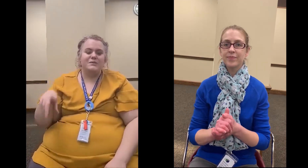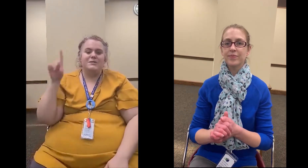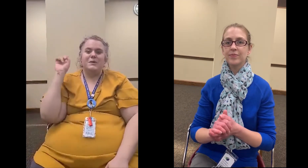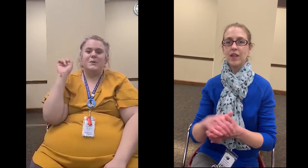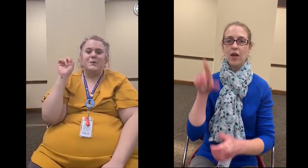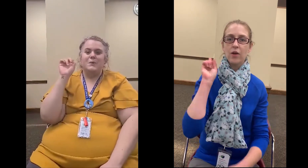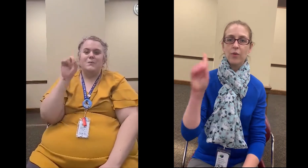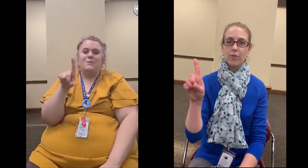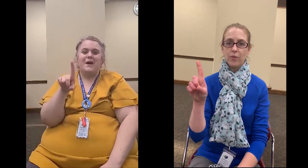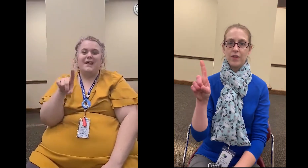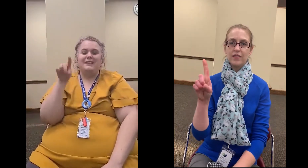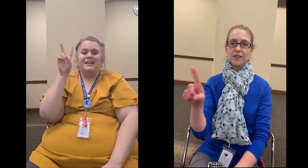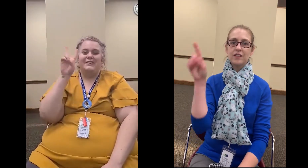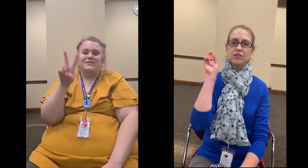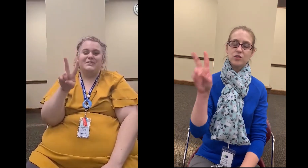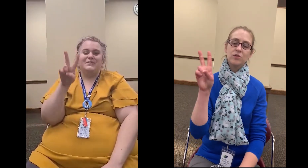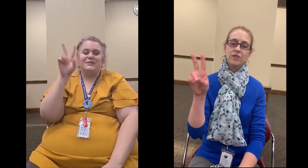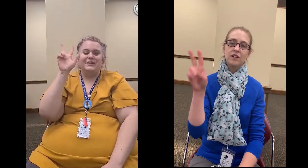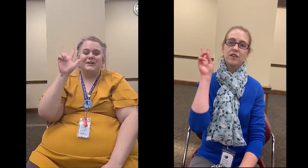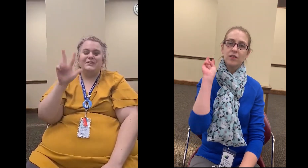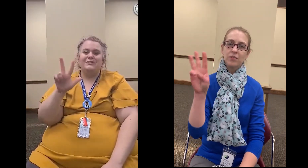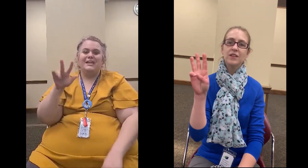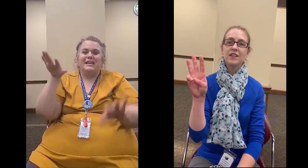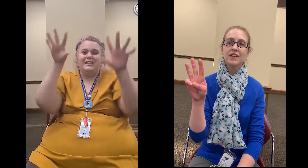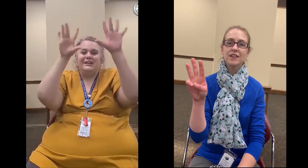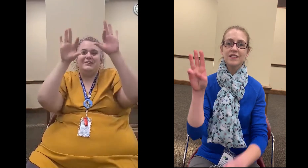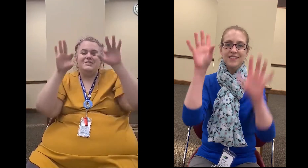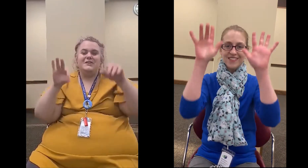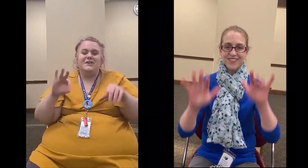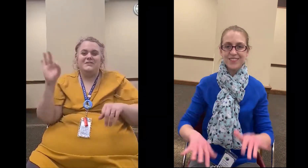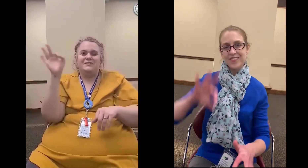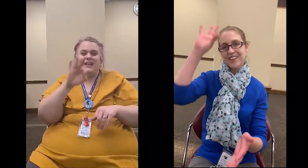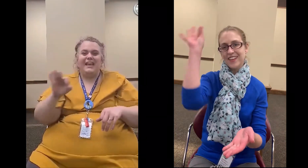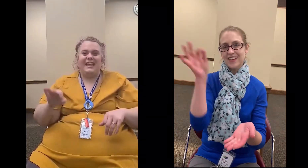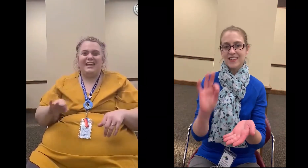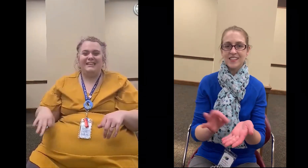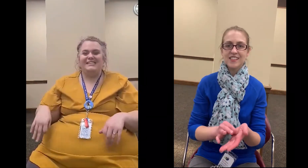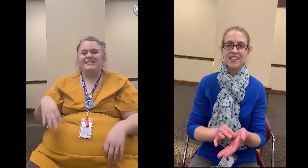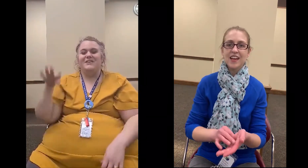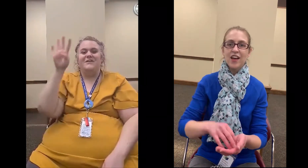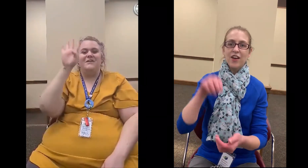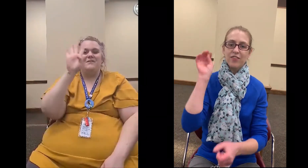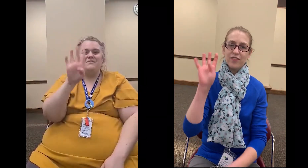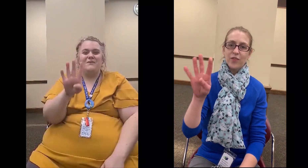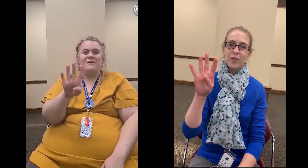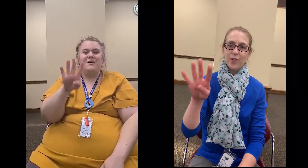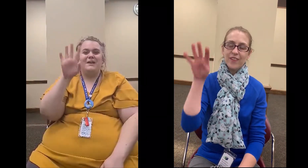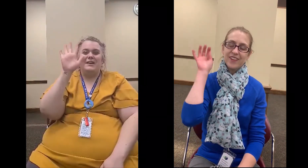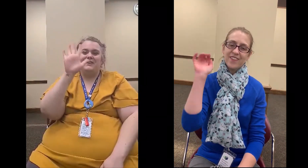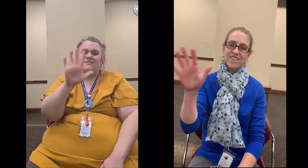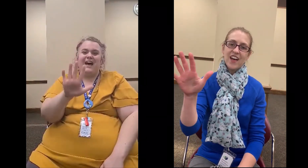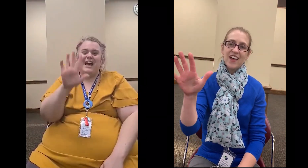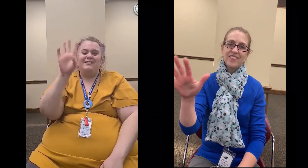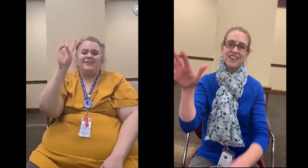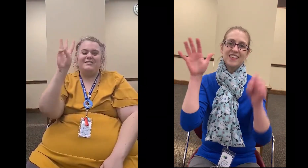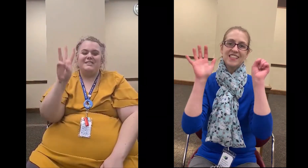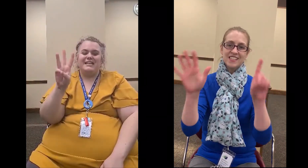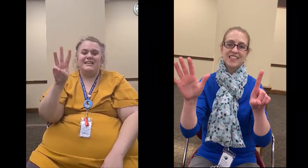one little two little three little snowflakes four little five little six